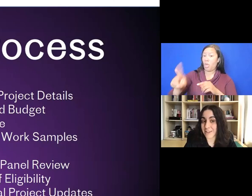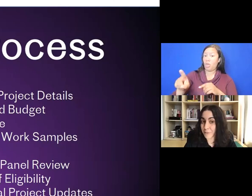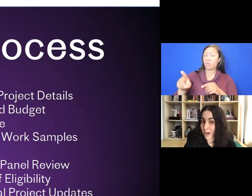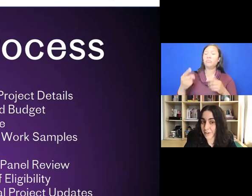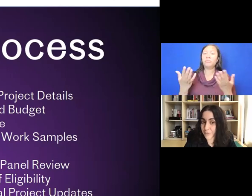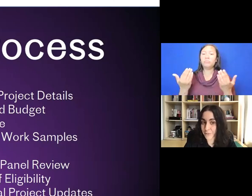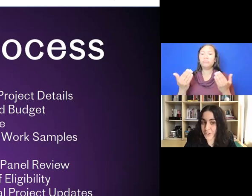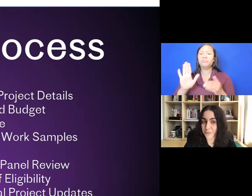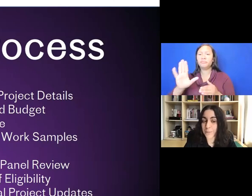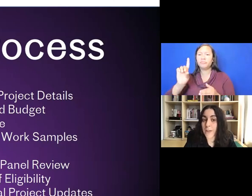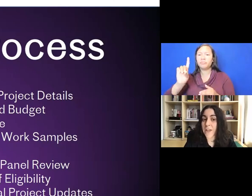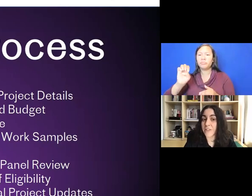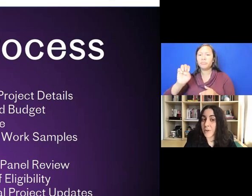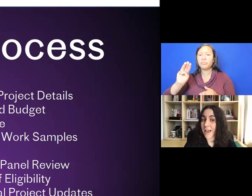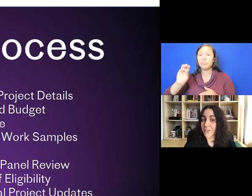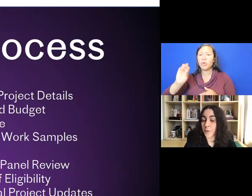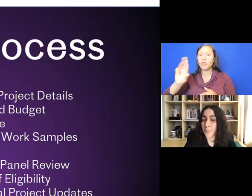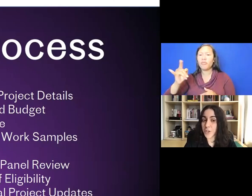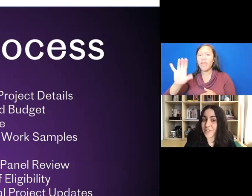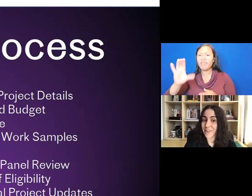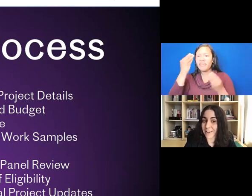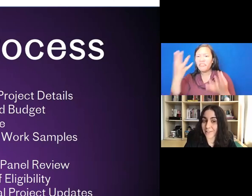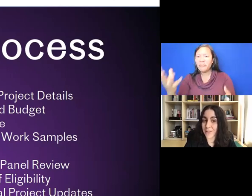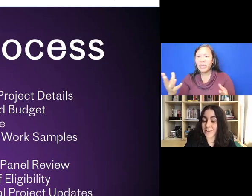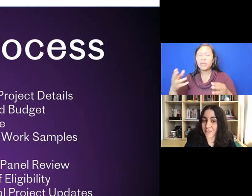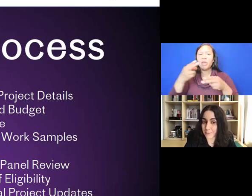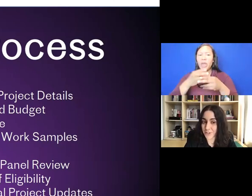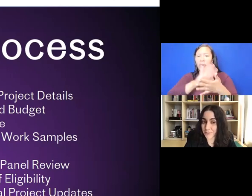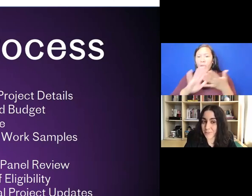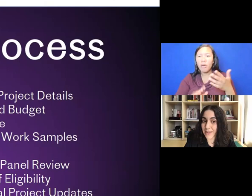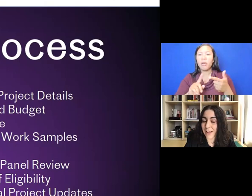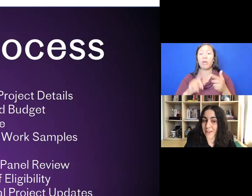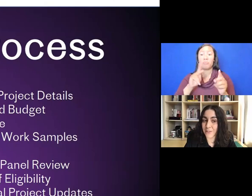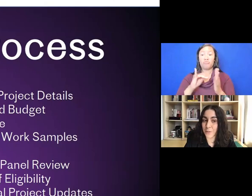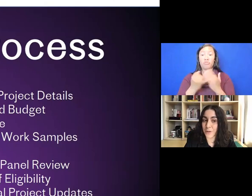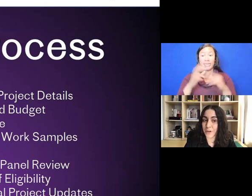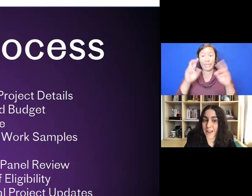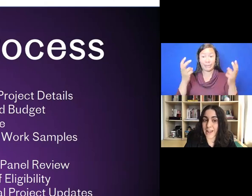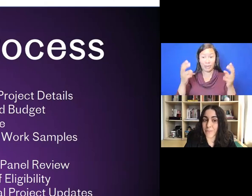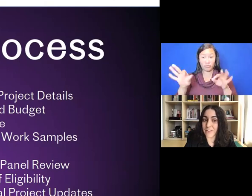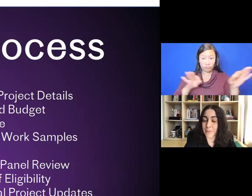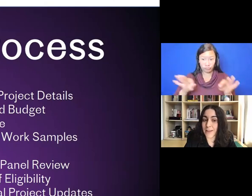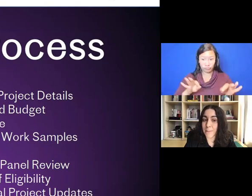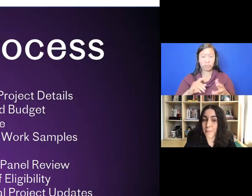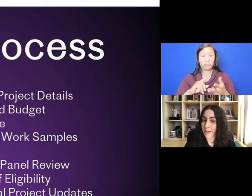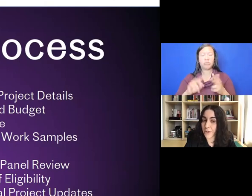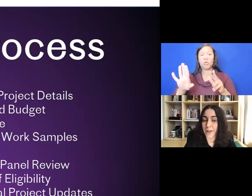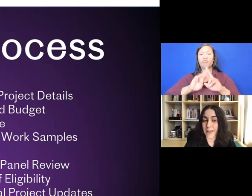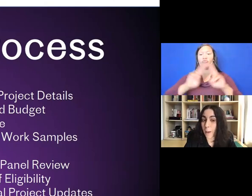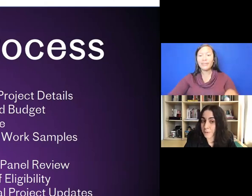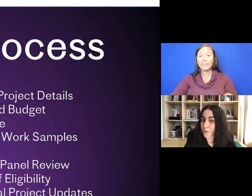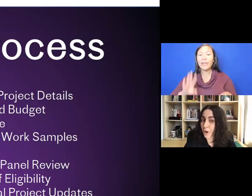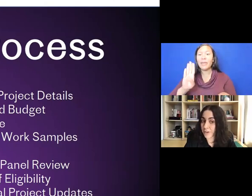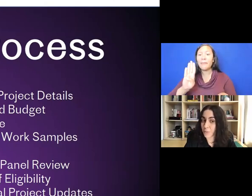information. It's going to ask your project title and description. It'll ask for a resume, bio,